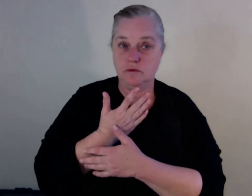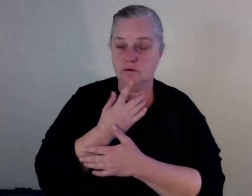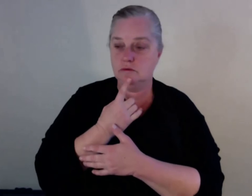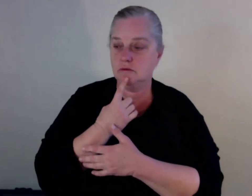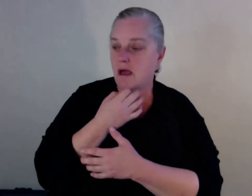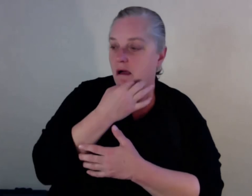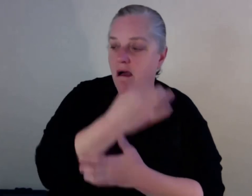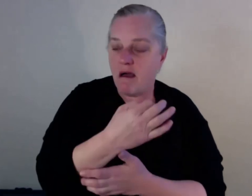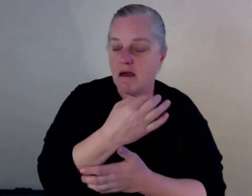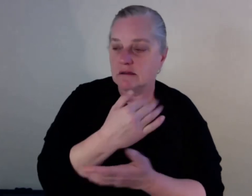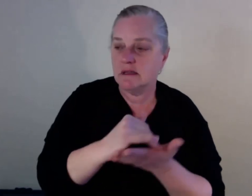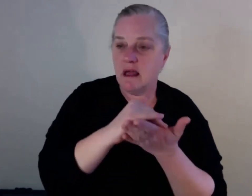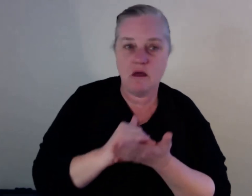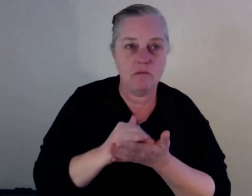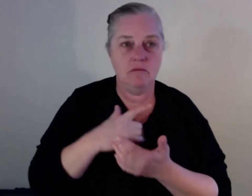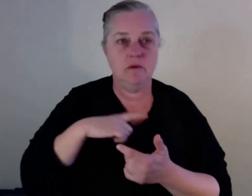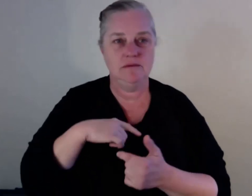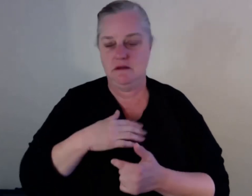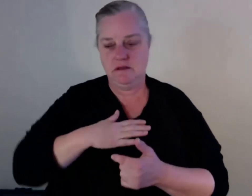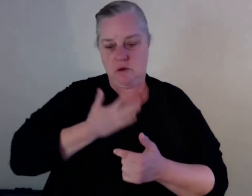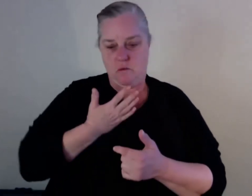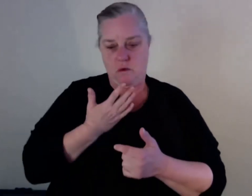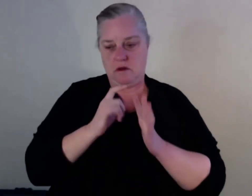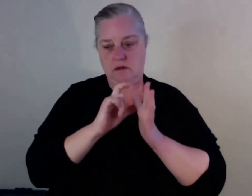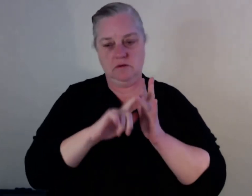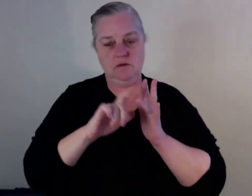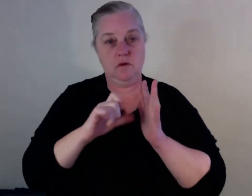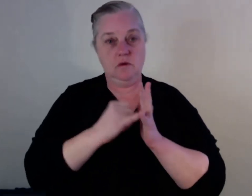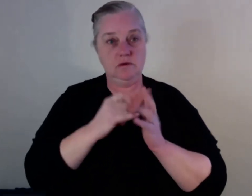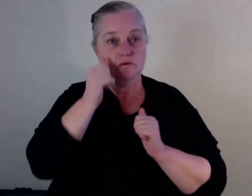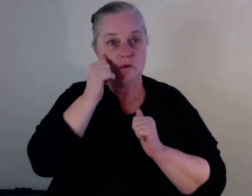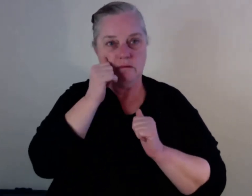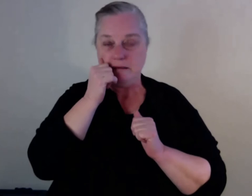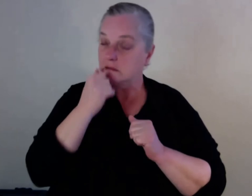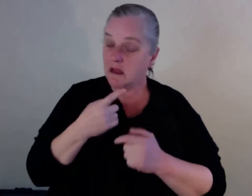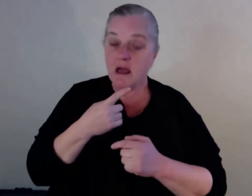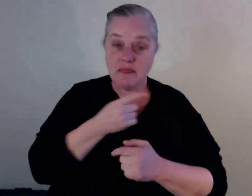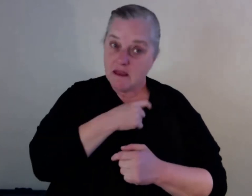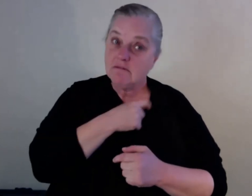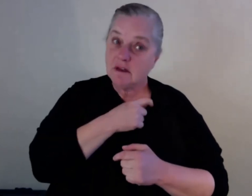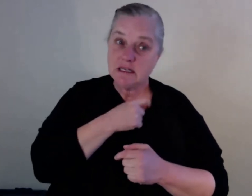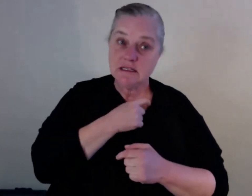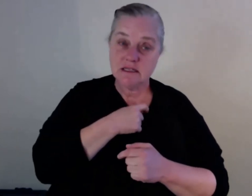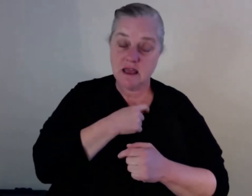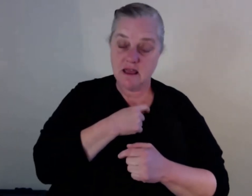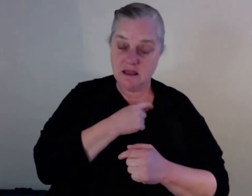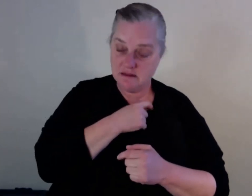they going to do? They're going to keep whatever pressure is on them from their husband or boyfriend getting hit and bashed